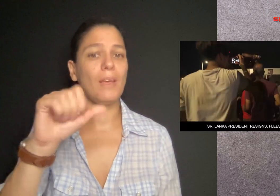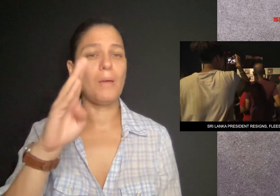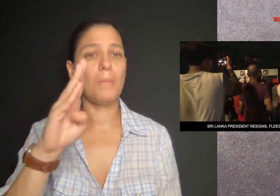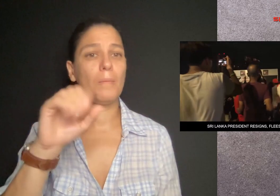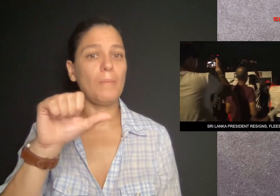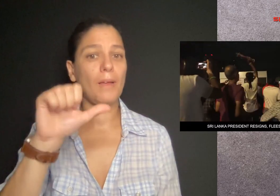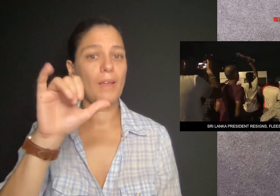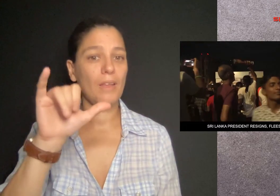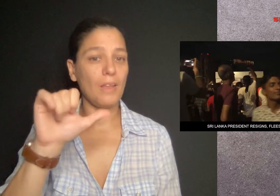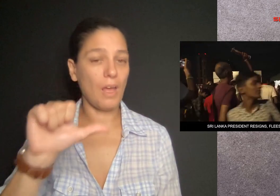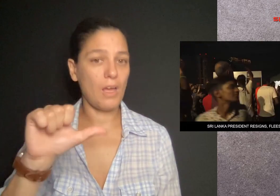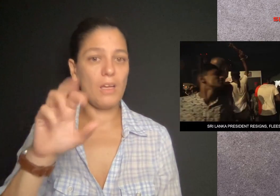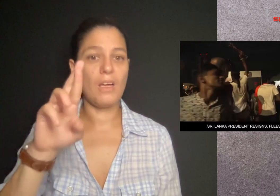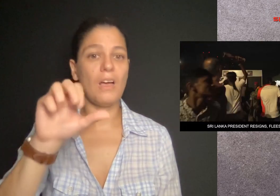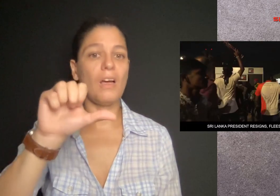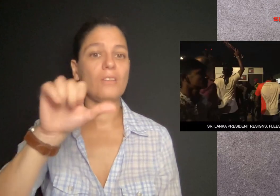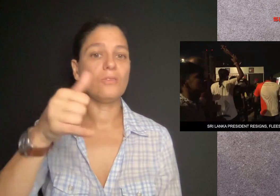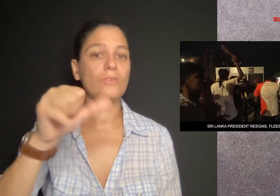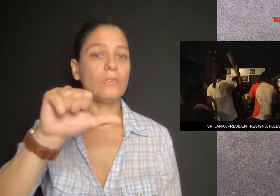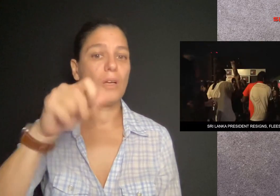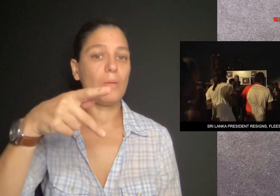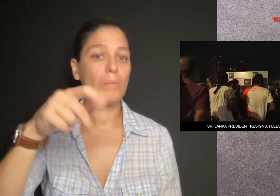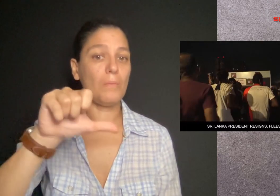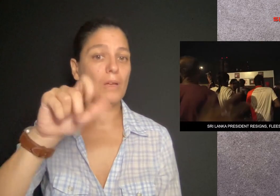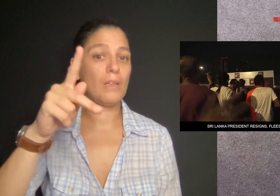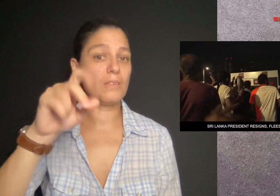of the country's president, Gurubaya Rajapakska.